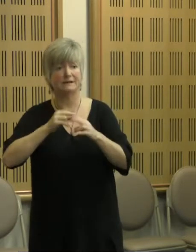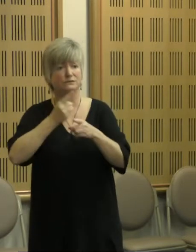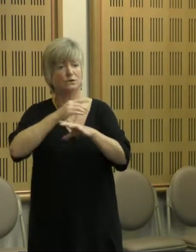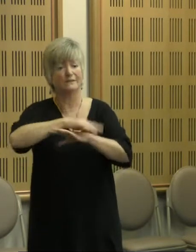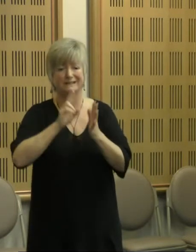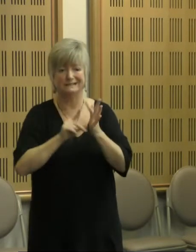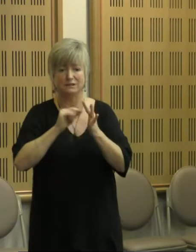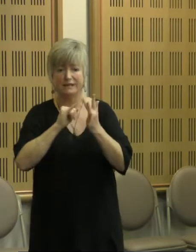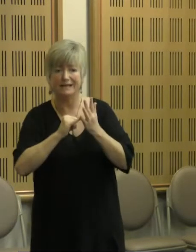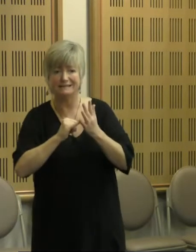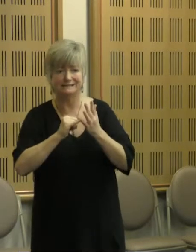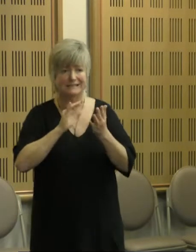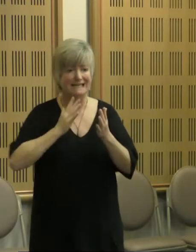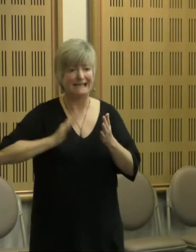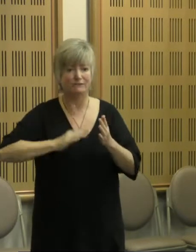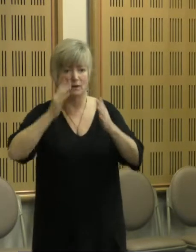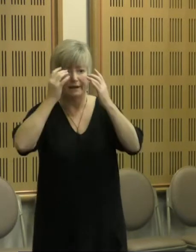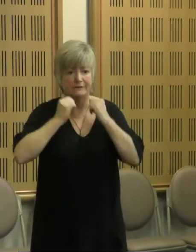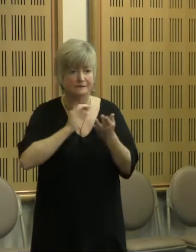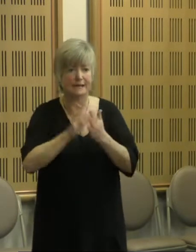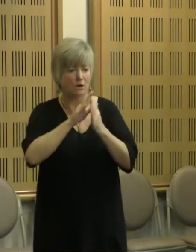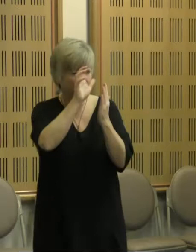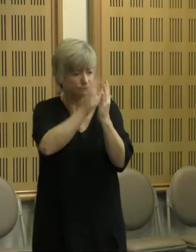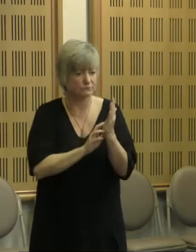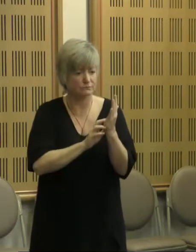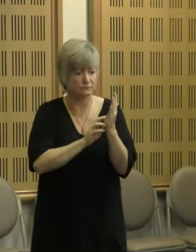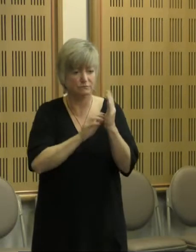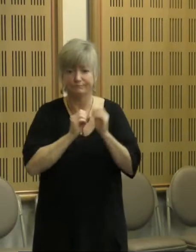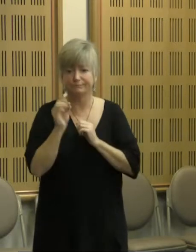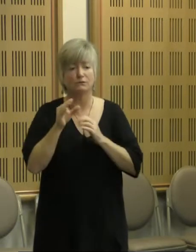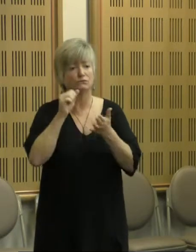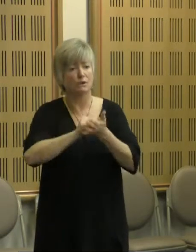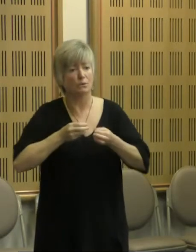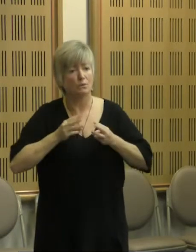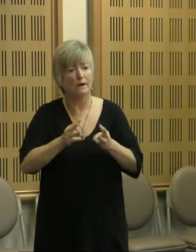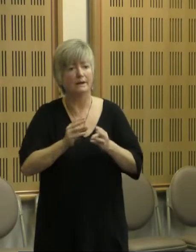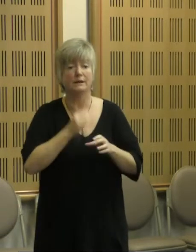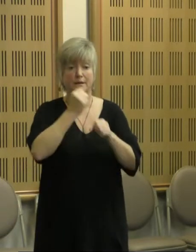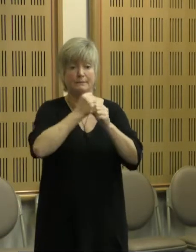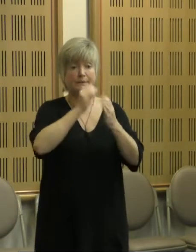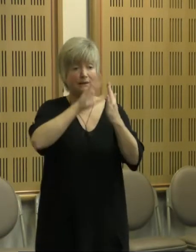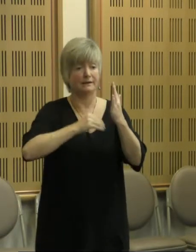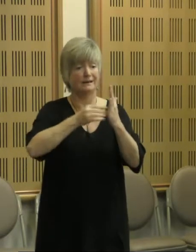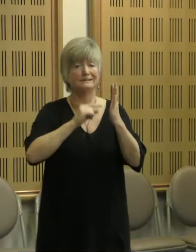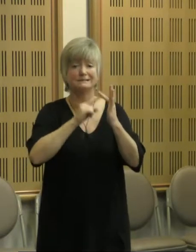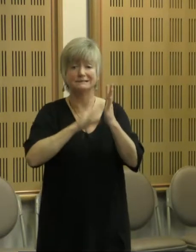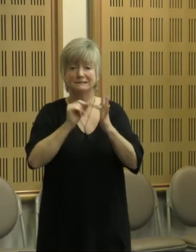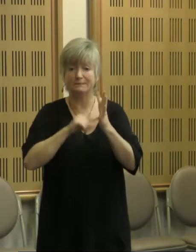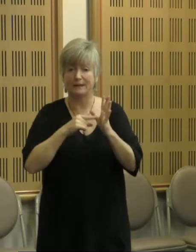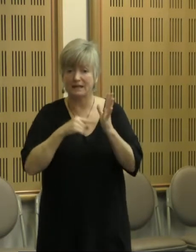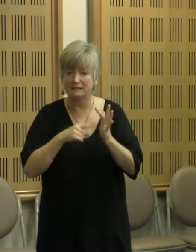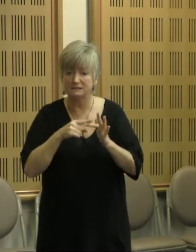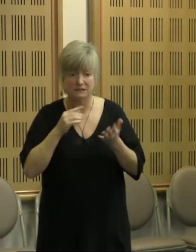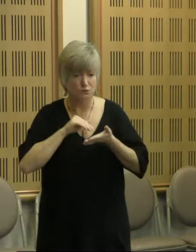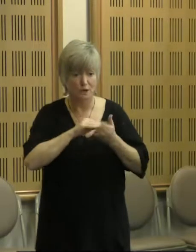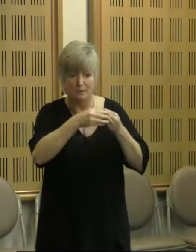evidence, how to write the various bits of paper they need. We create templates to